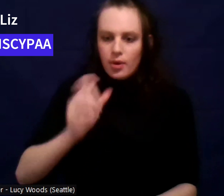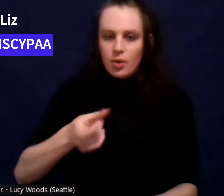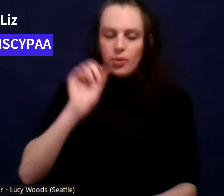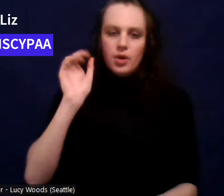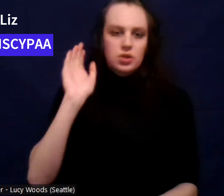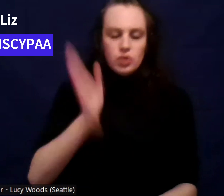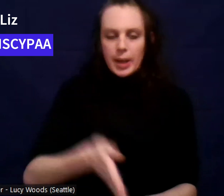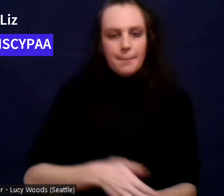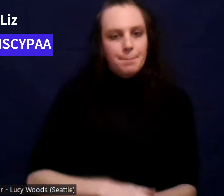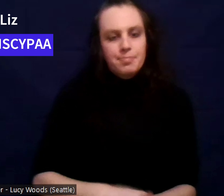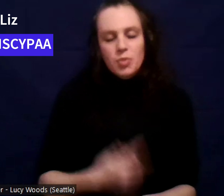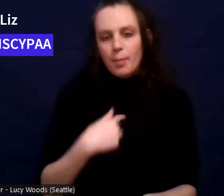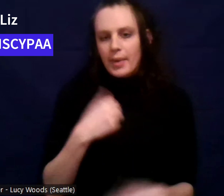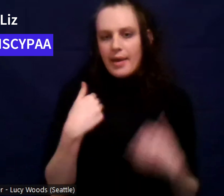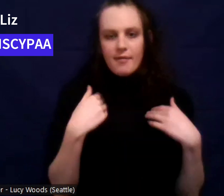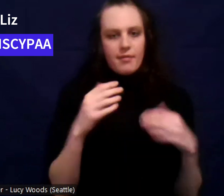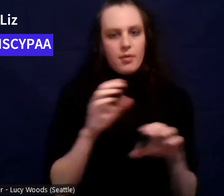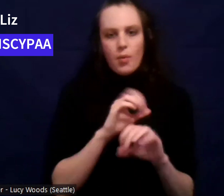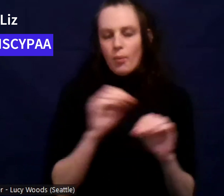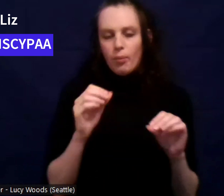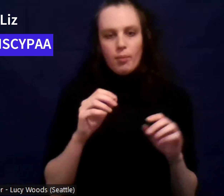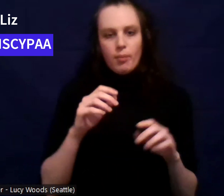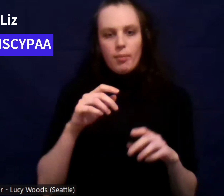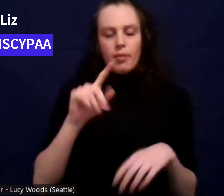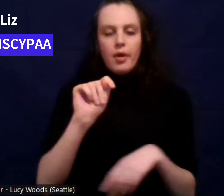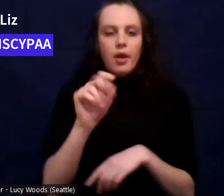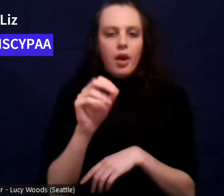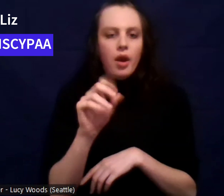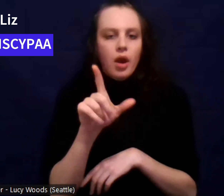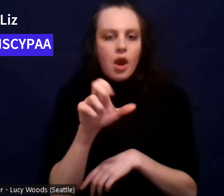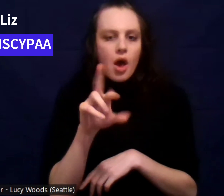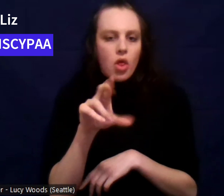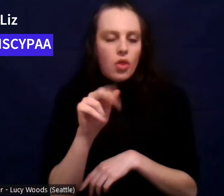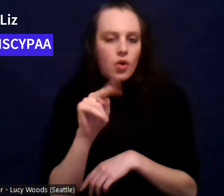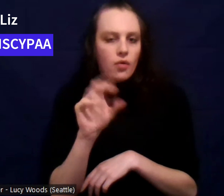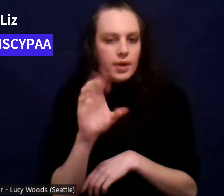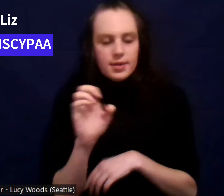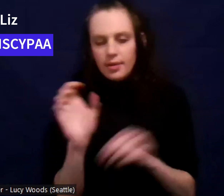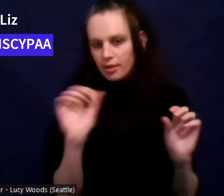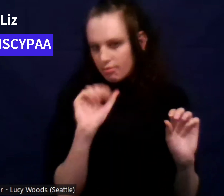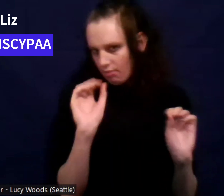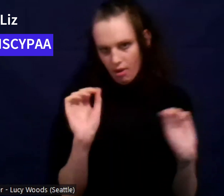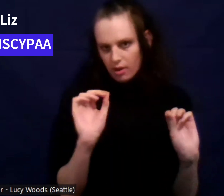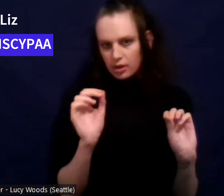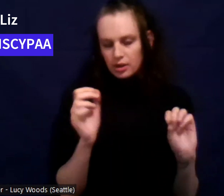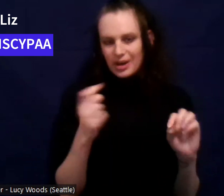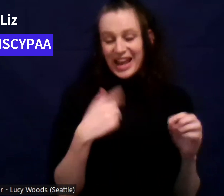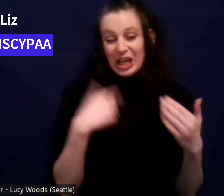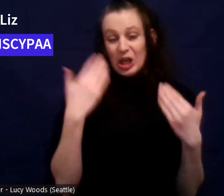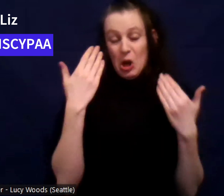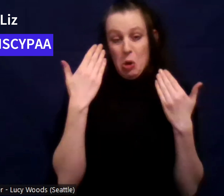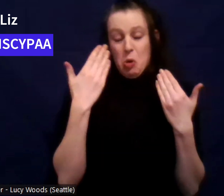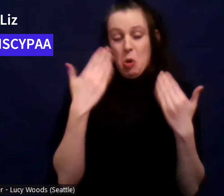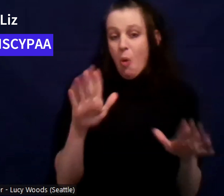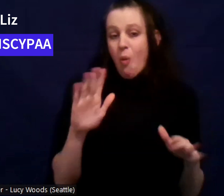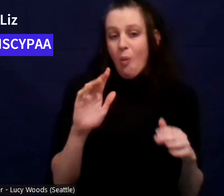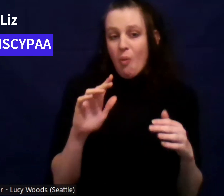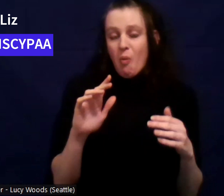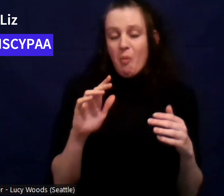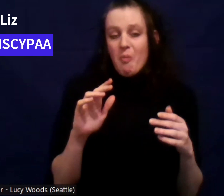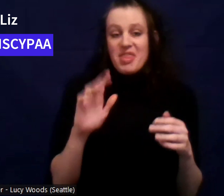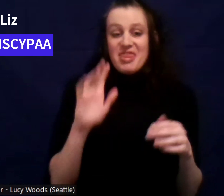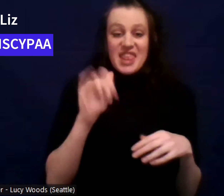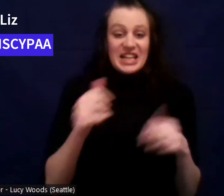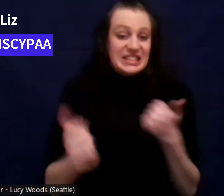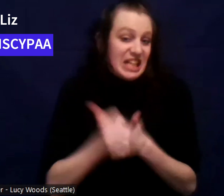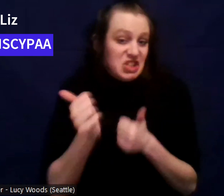I had no tolerance to alcohol whatsoever. I hadn't had enough experience with alcohol to know that that that is like really dangerous. I